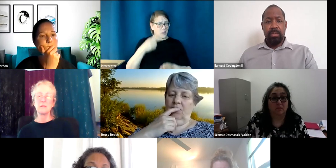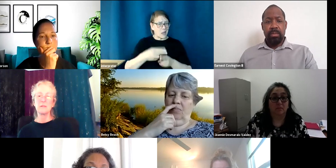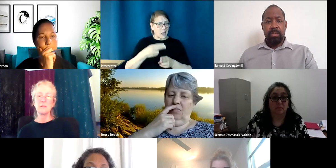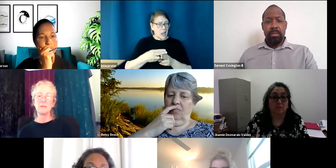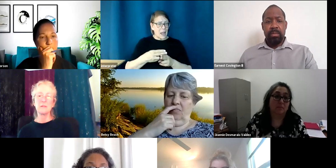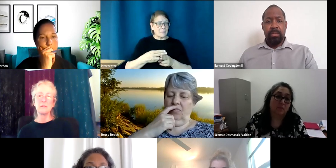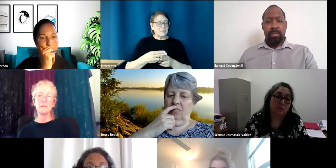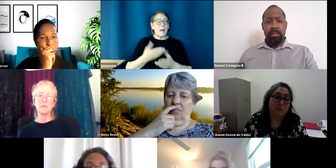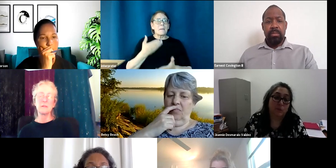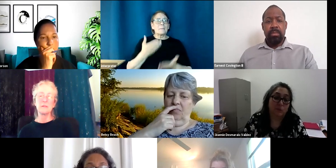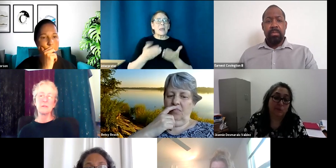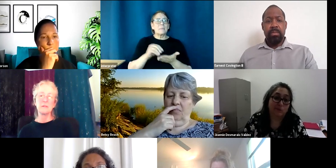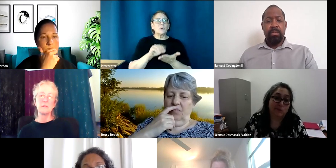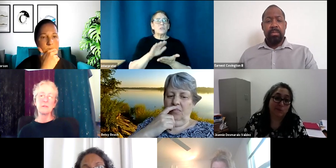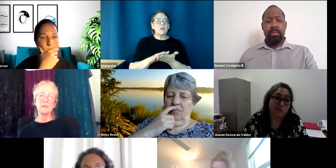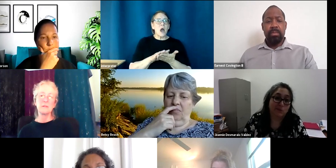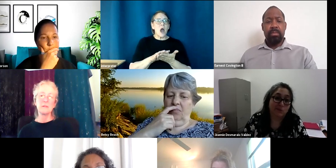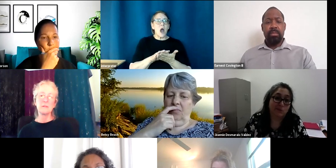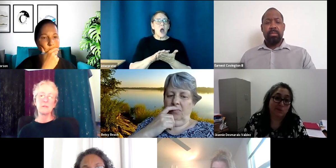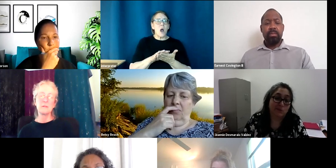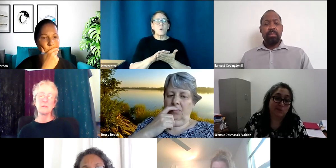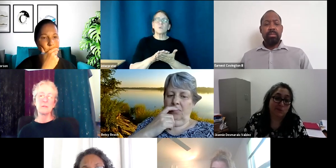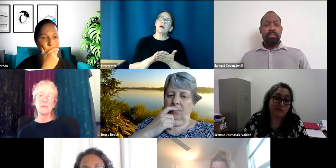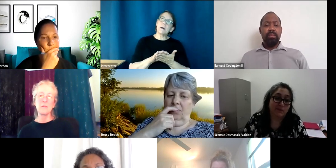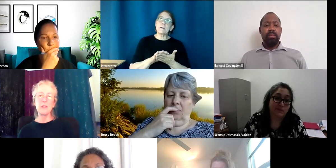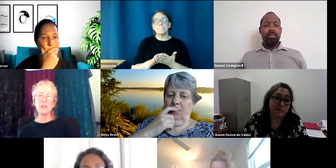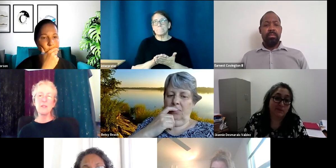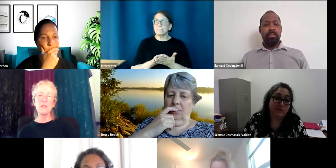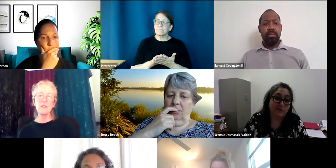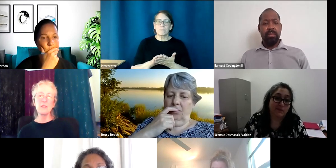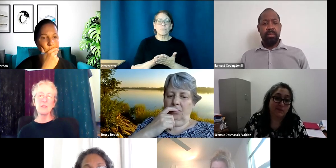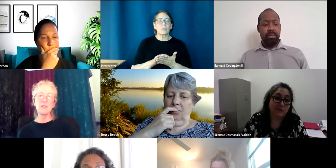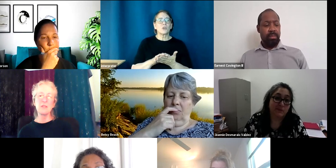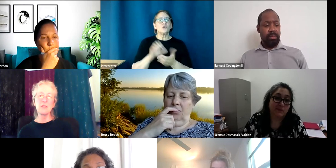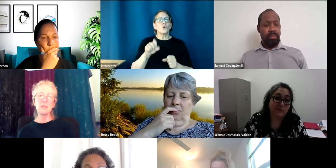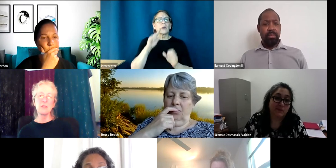titles, rather identify industries,